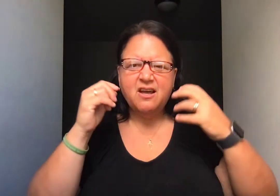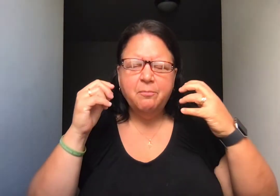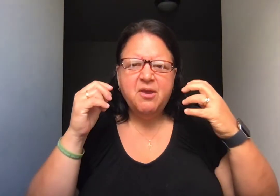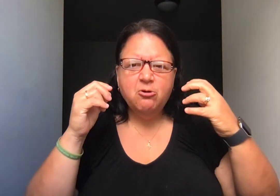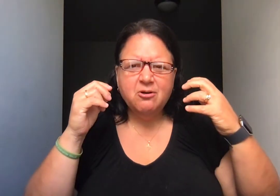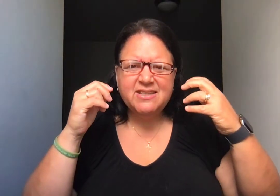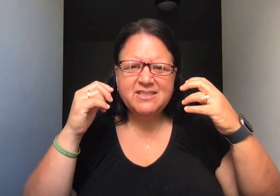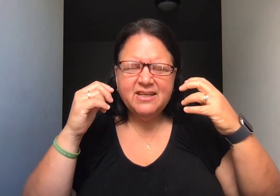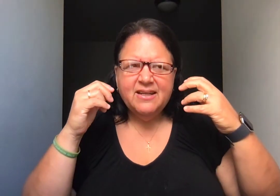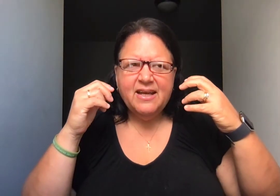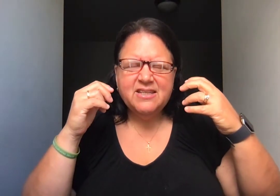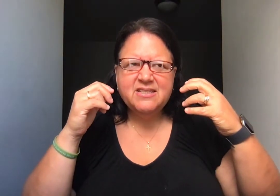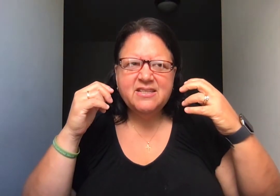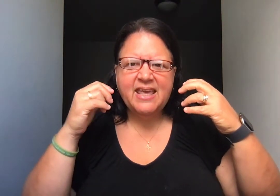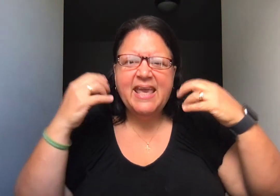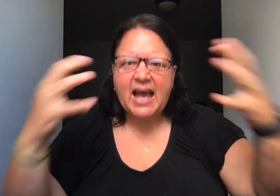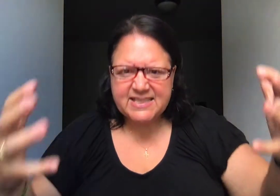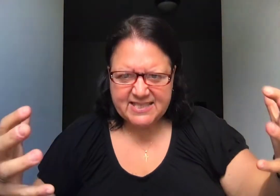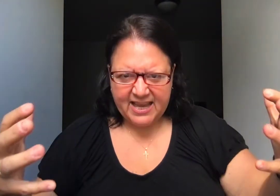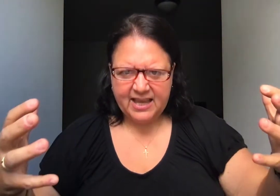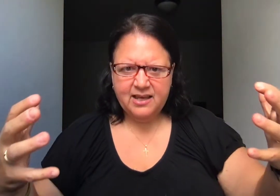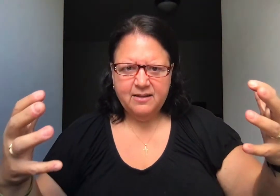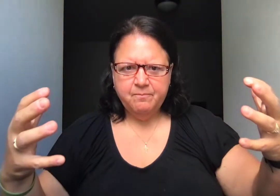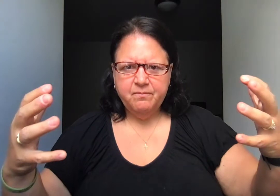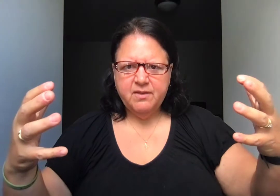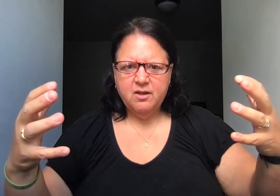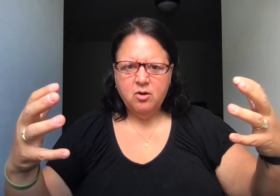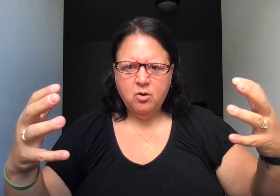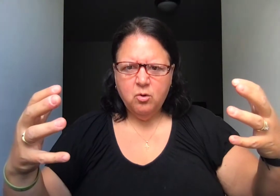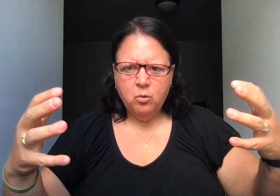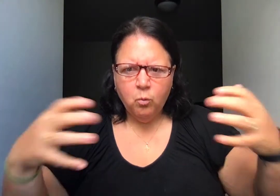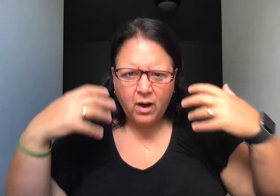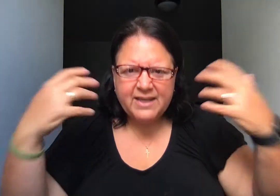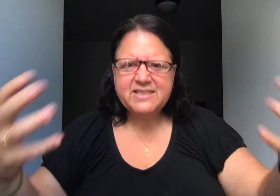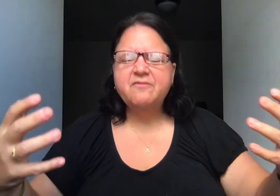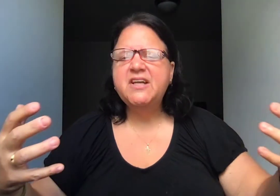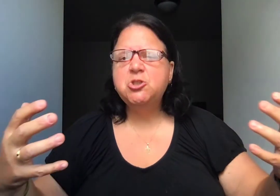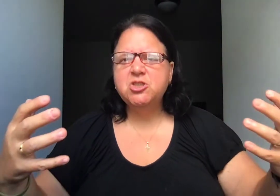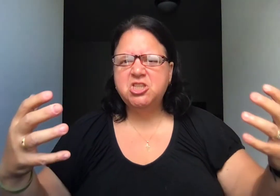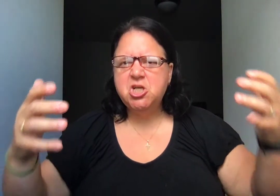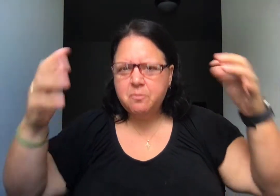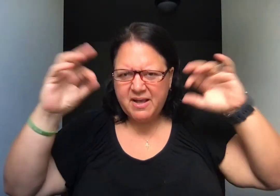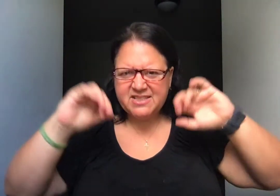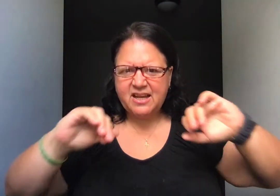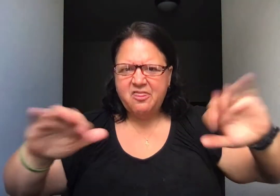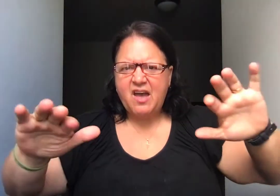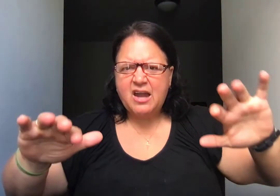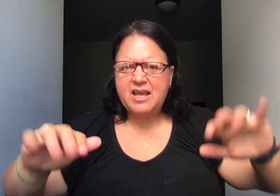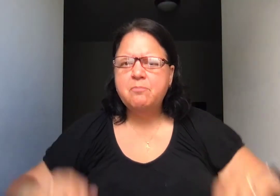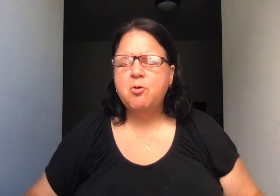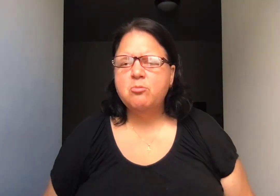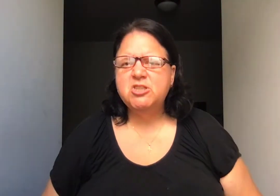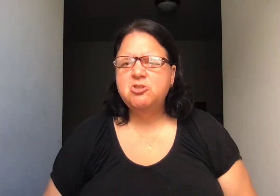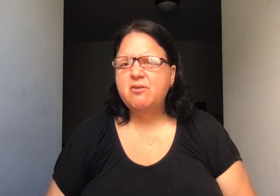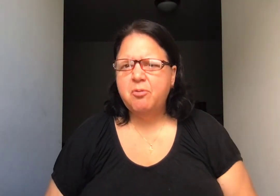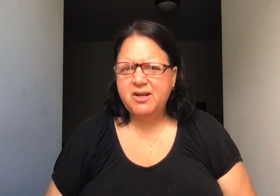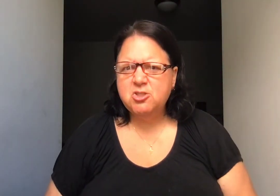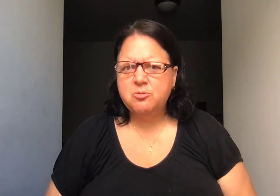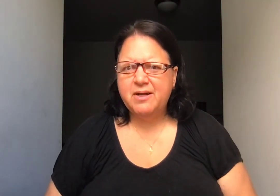computer is guessing what is of interest to you based on that input which you have put into it.